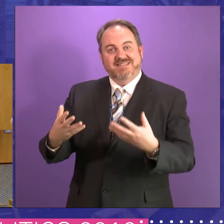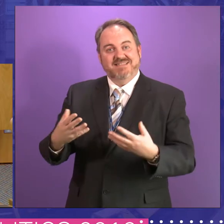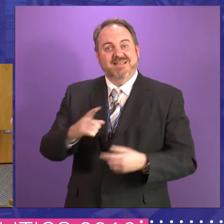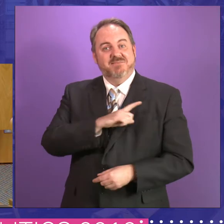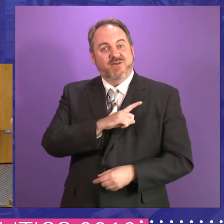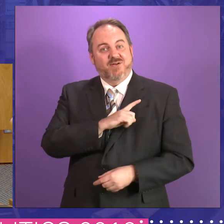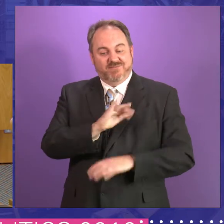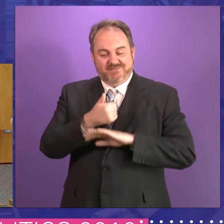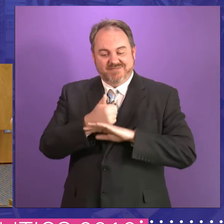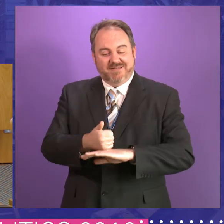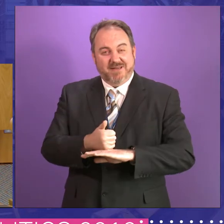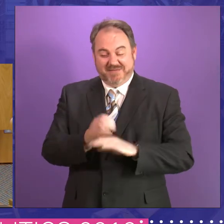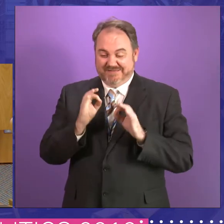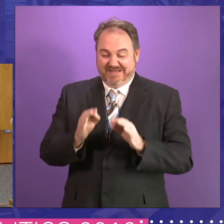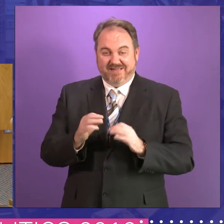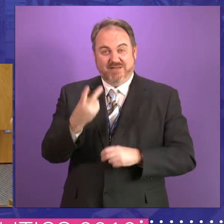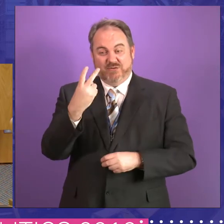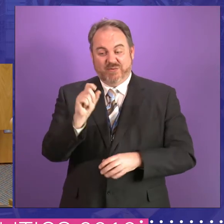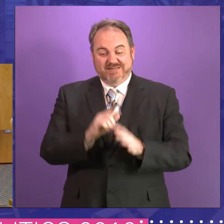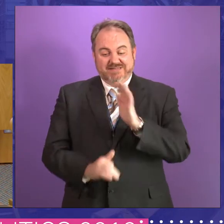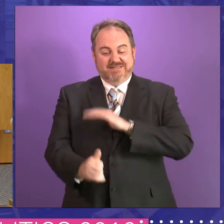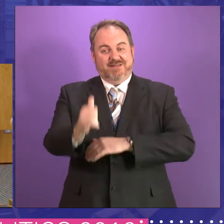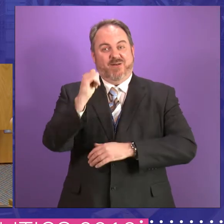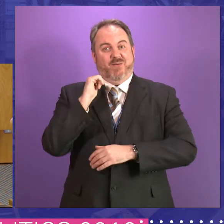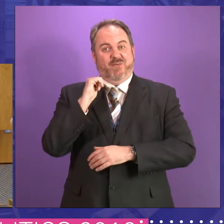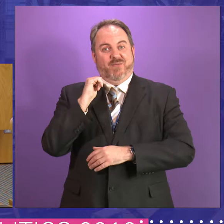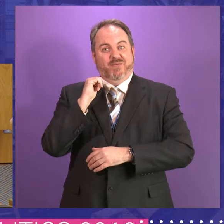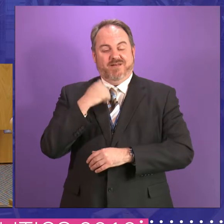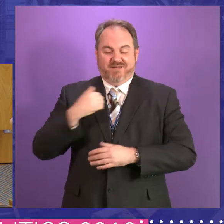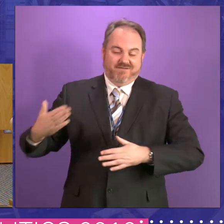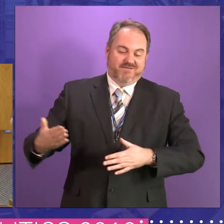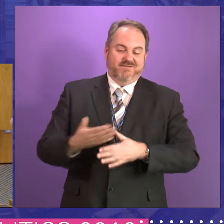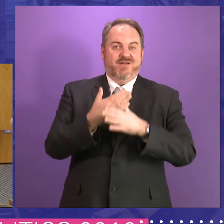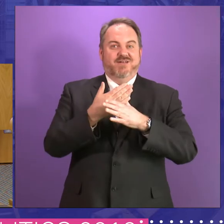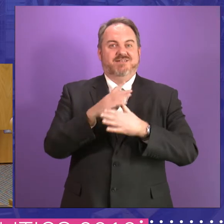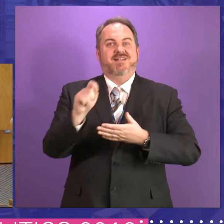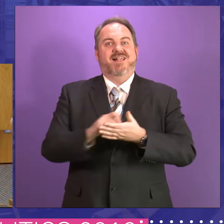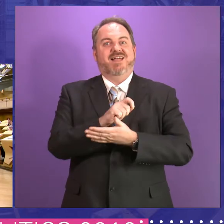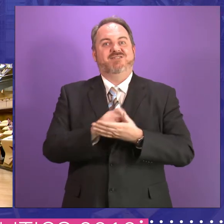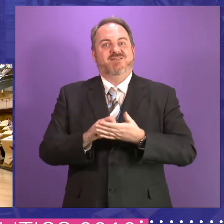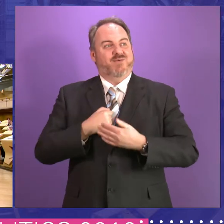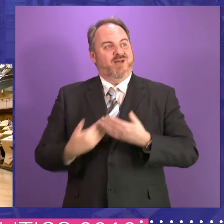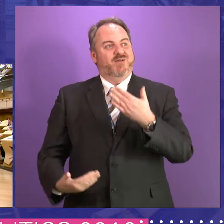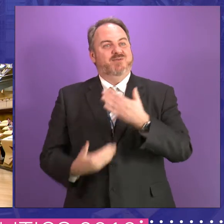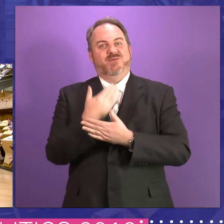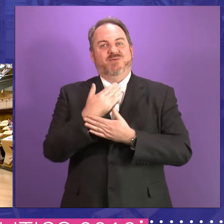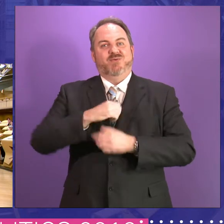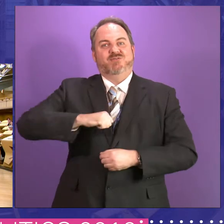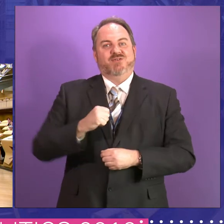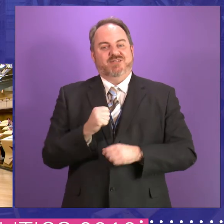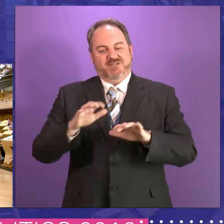it's 20 years ago exactly this month that the first elections to our new Scottish Parliament took place.